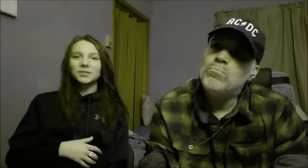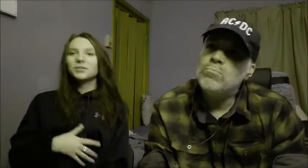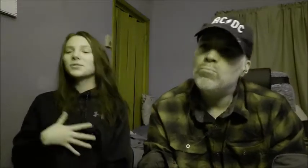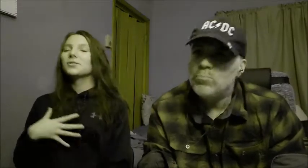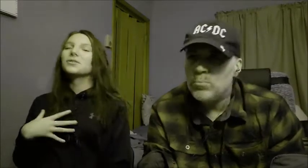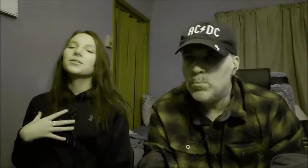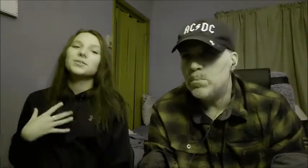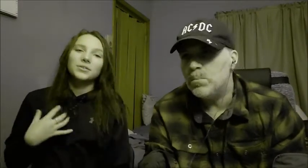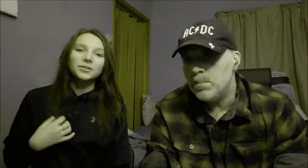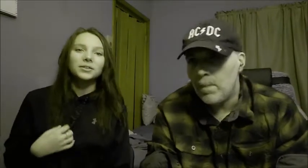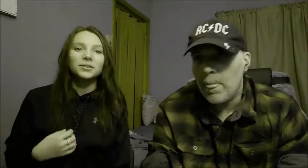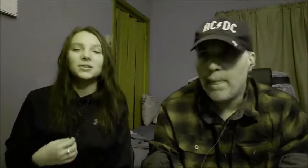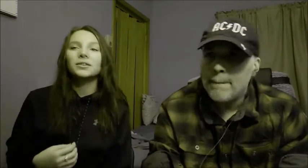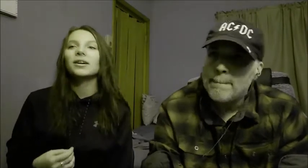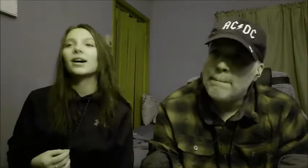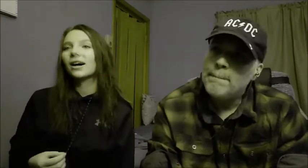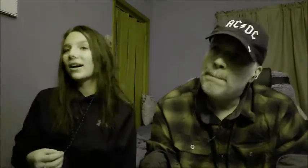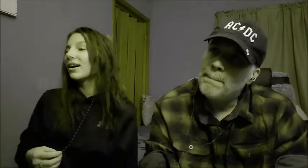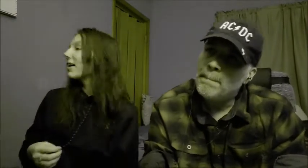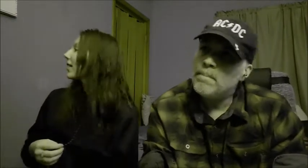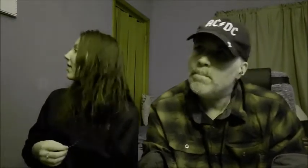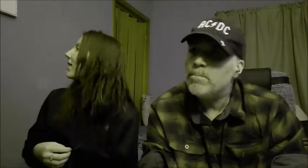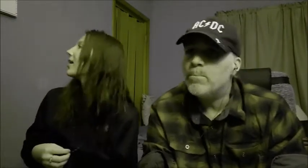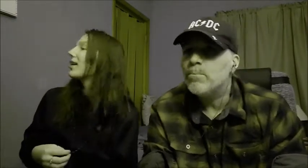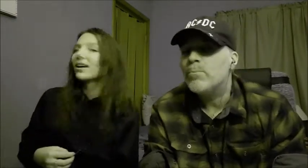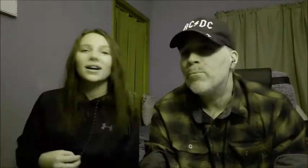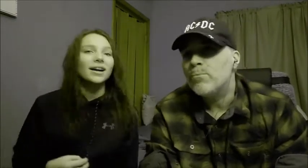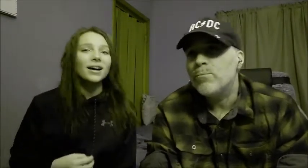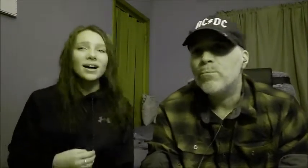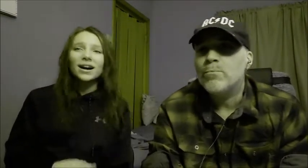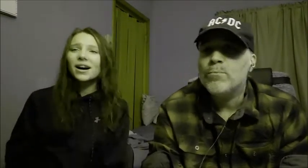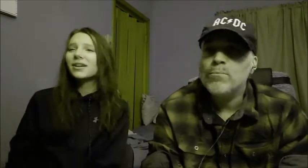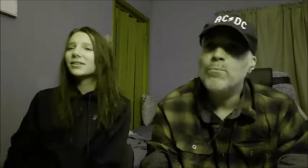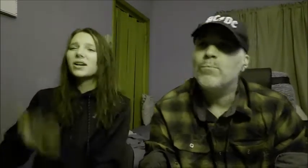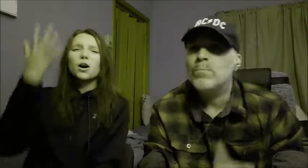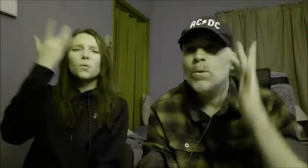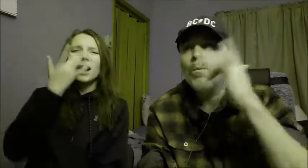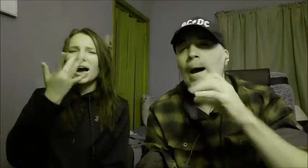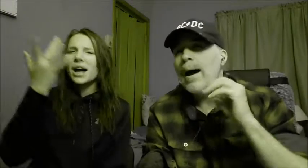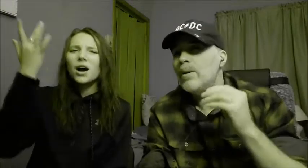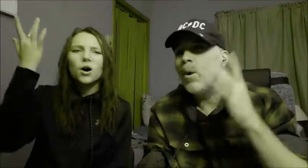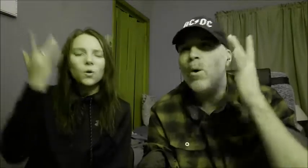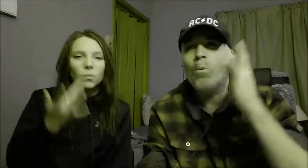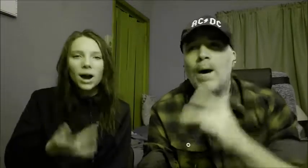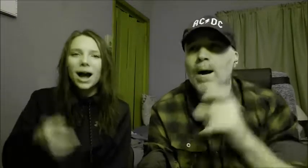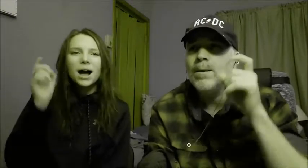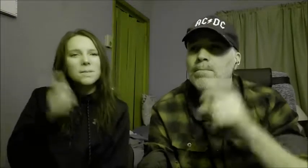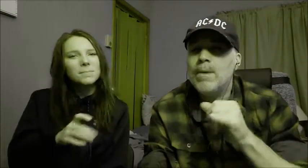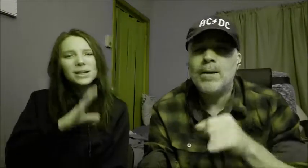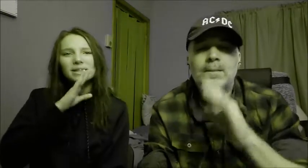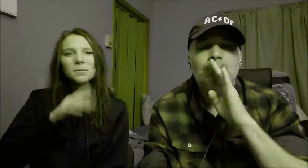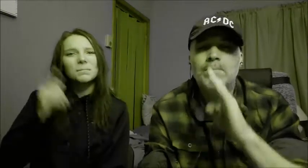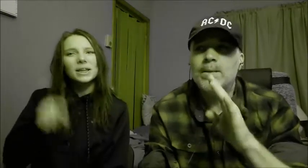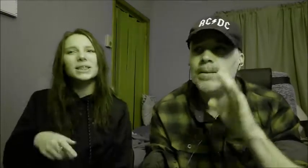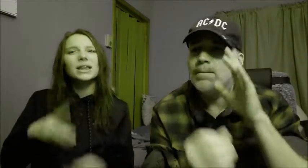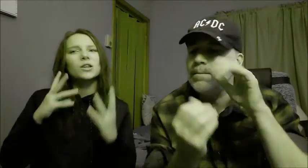It we was I'm why, why must it be